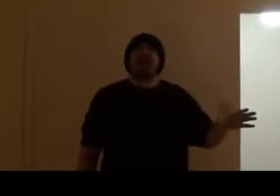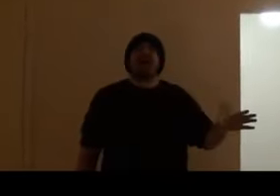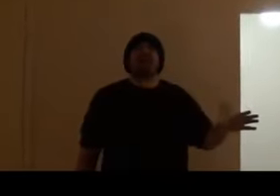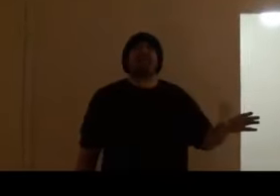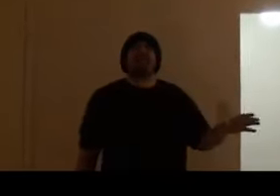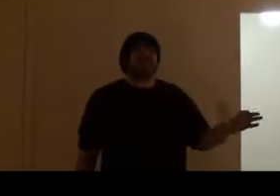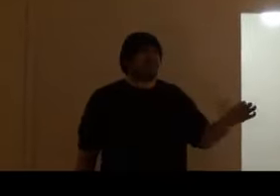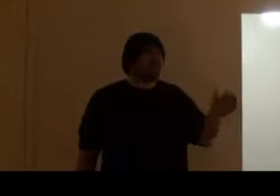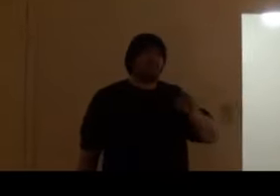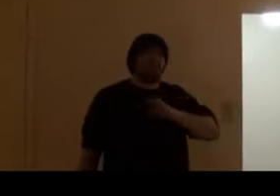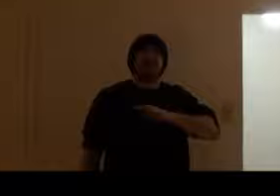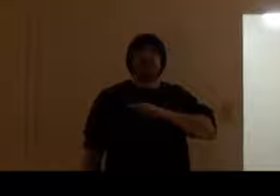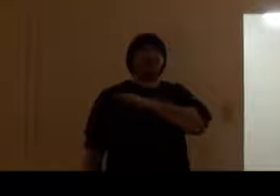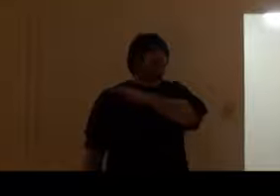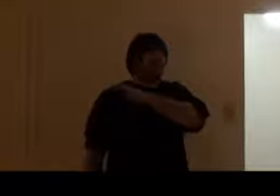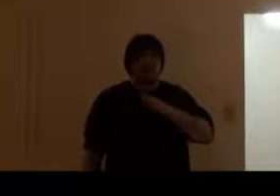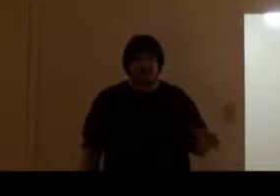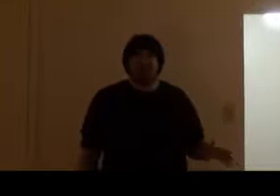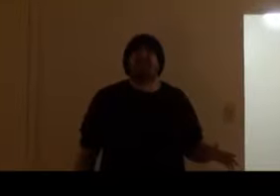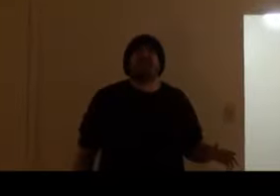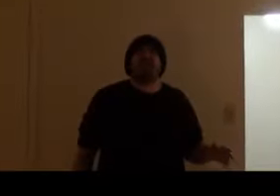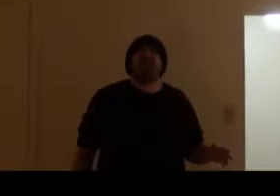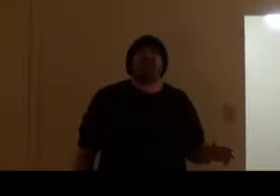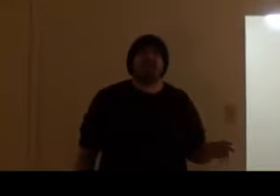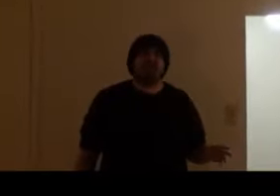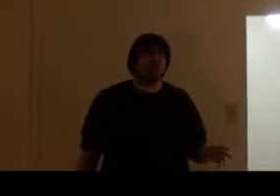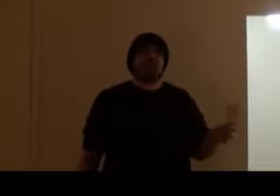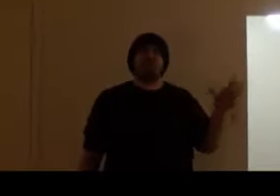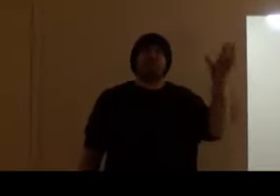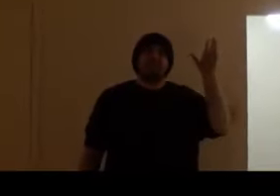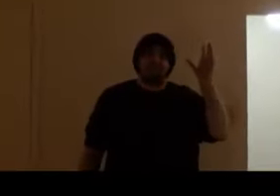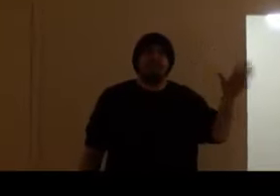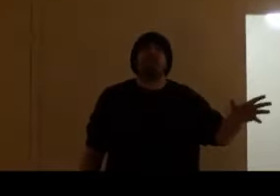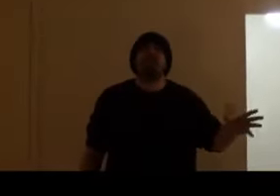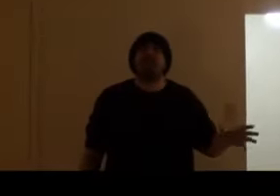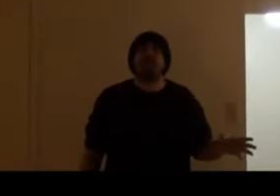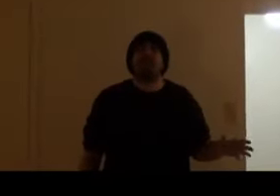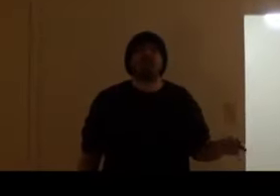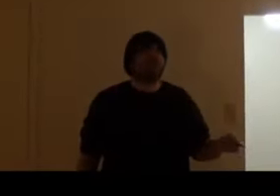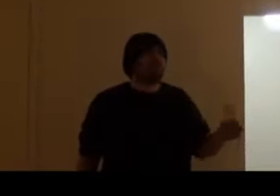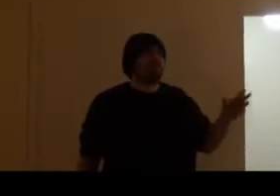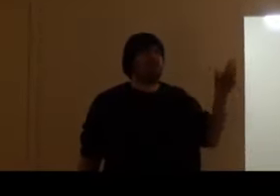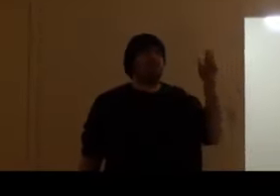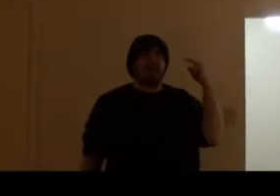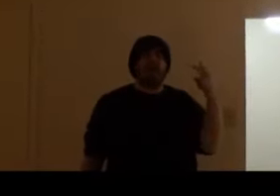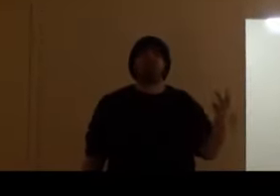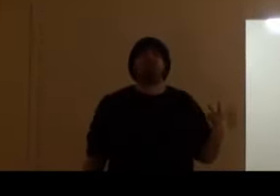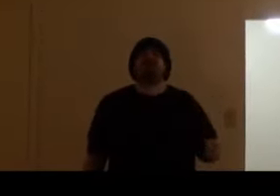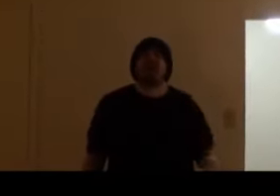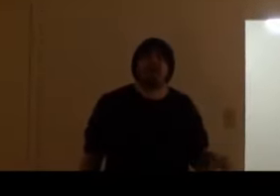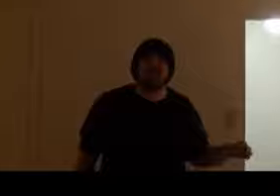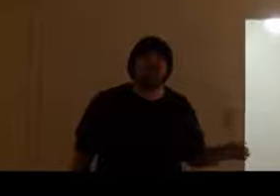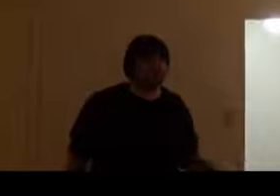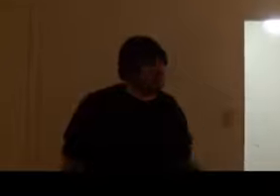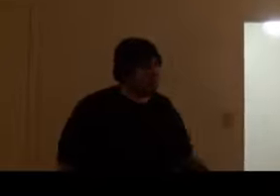backup, but I was thinking, fuck this. This community is too psycho for me to have two channels, but